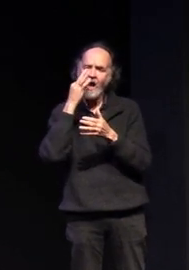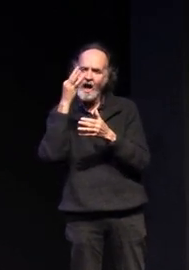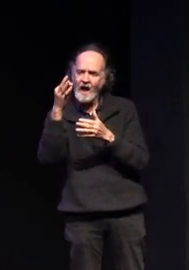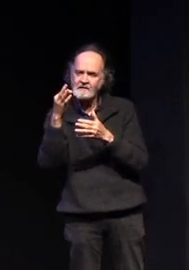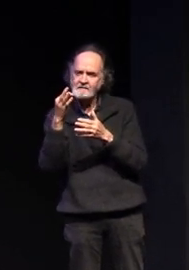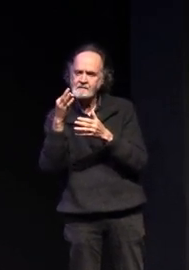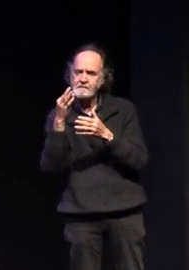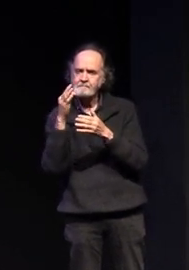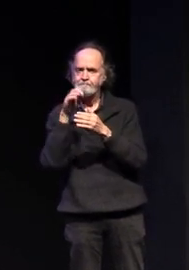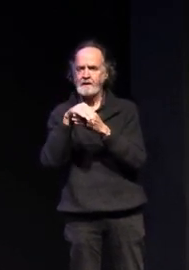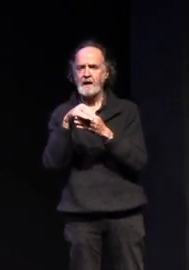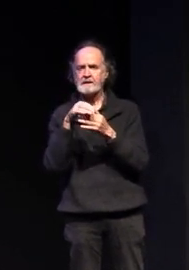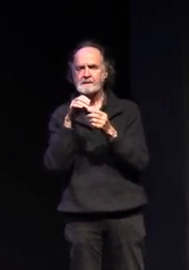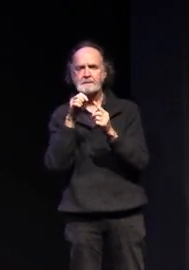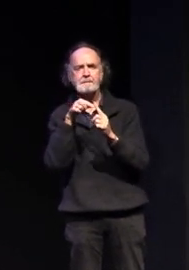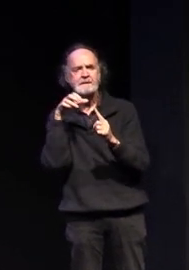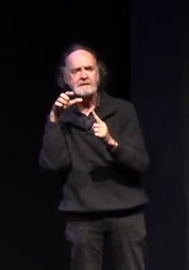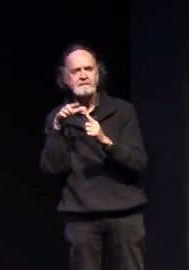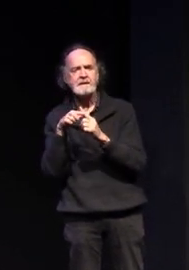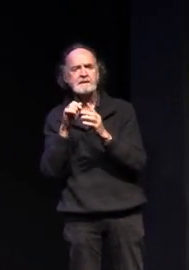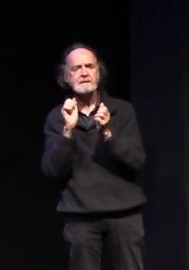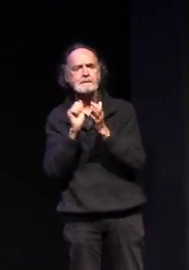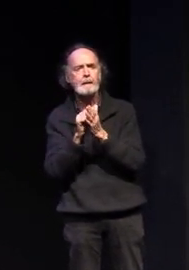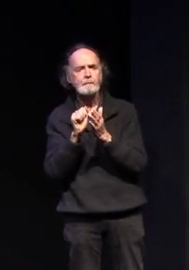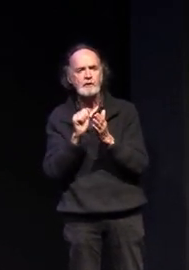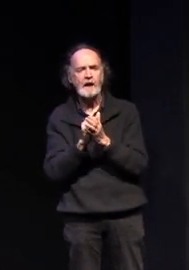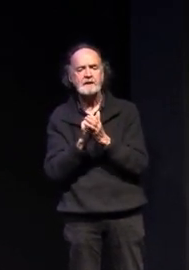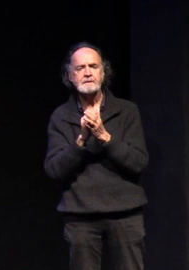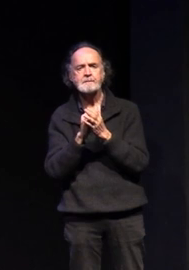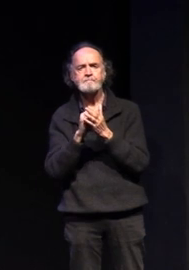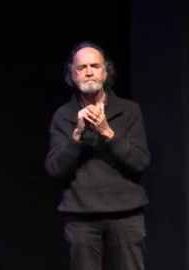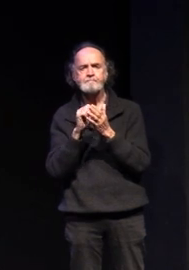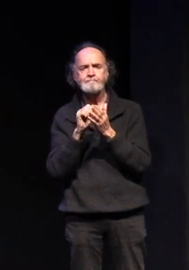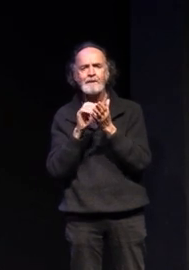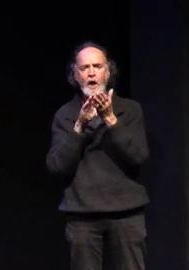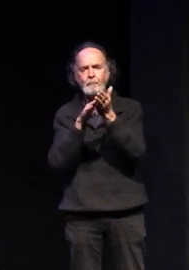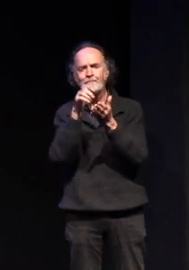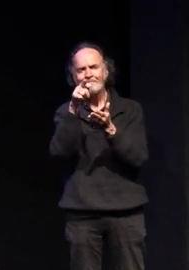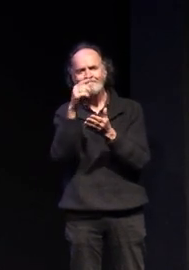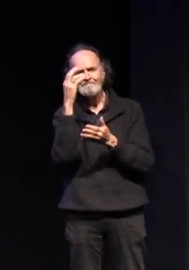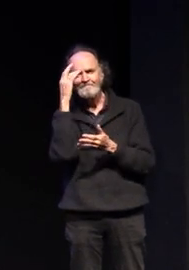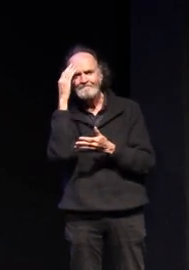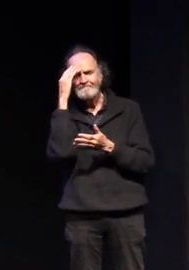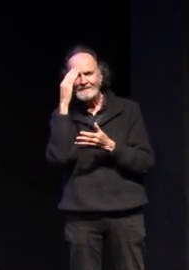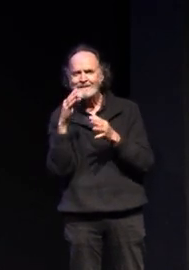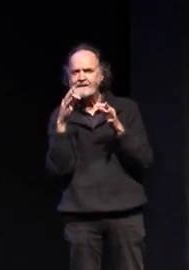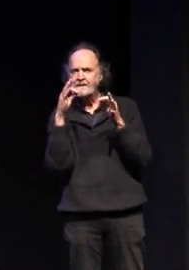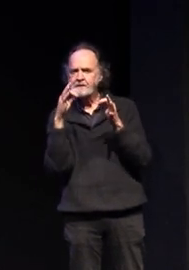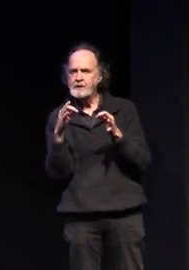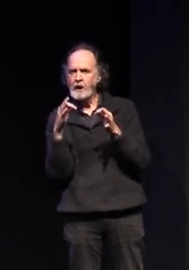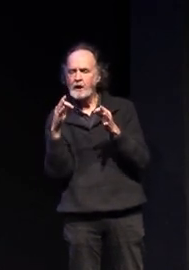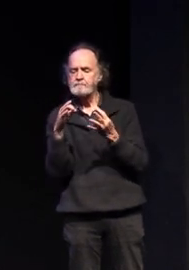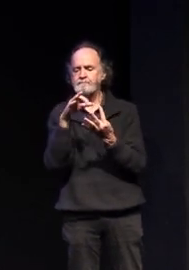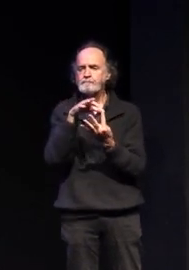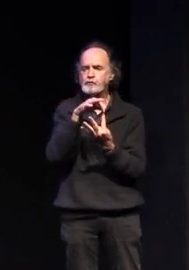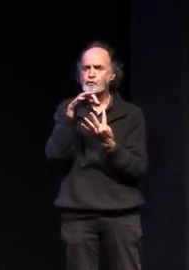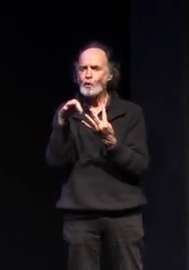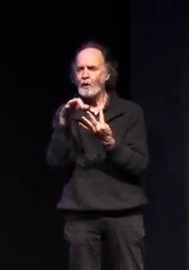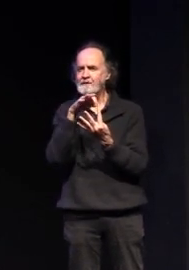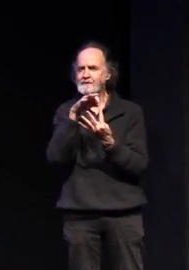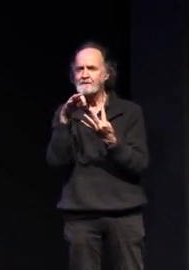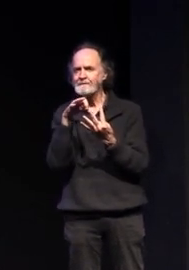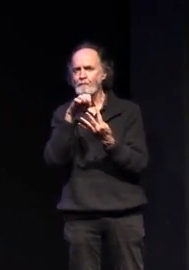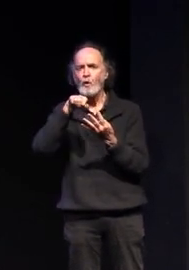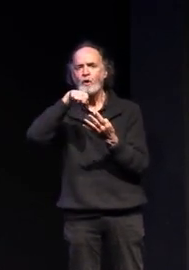subjects particular programs and to help you make decisions about choices for 2022